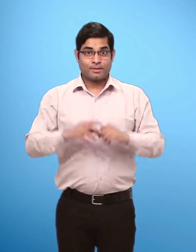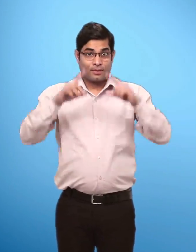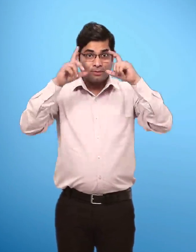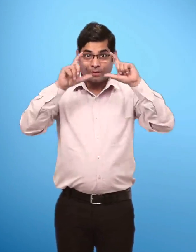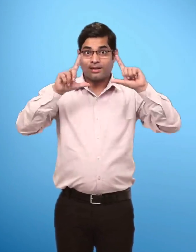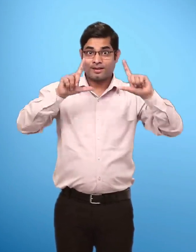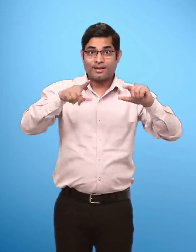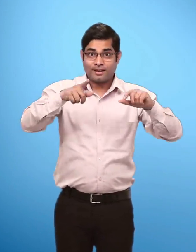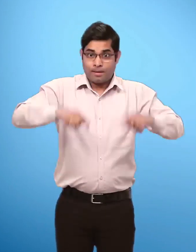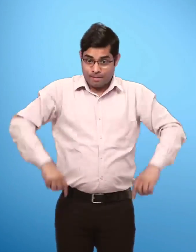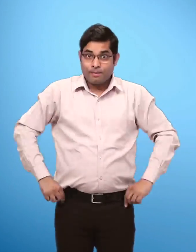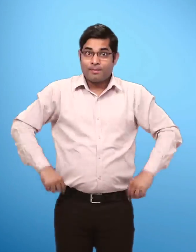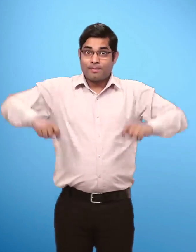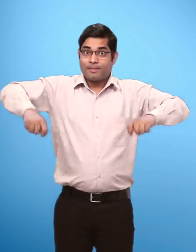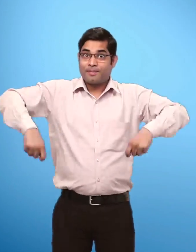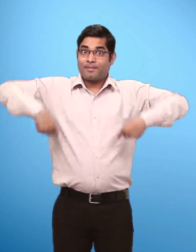Shows 4 pants.